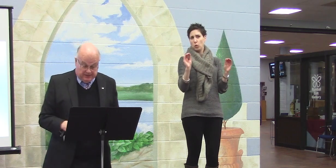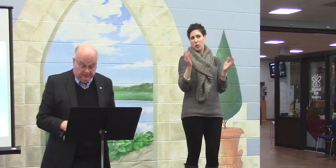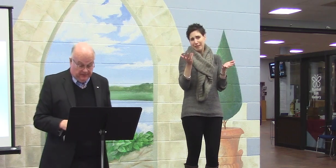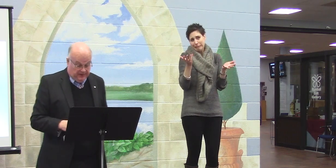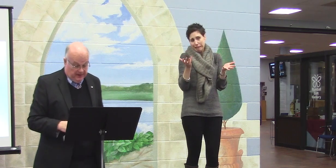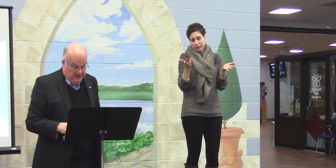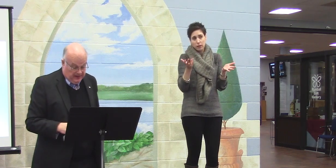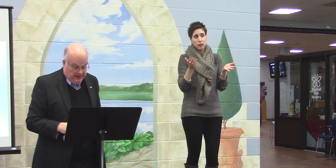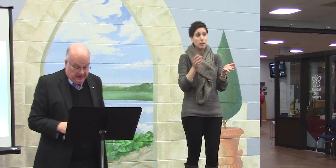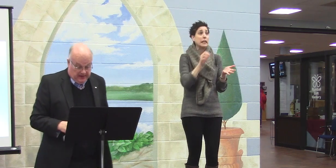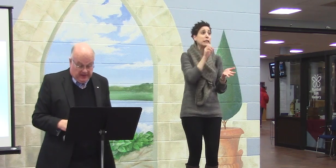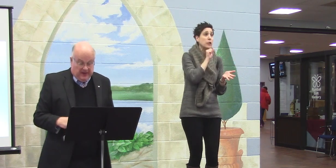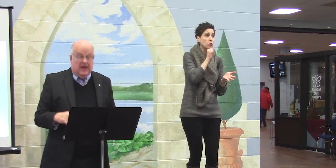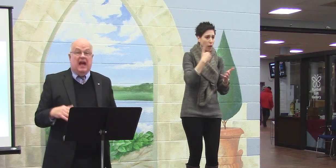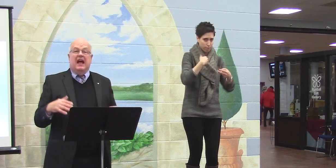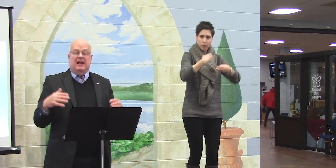seniors.